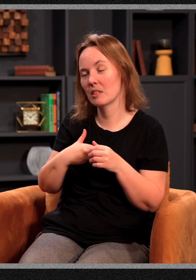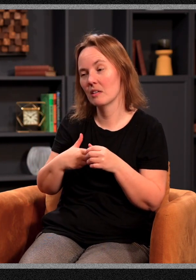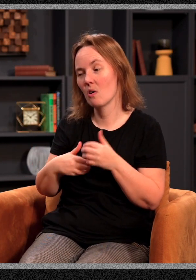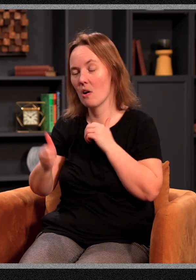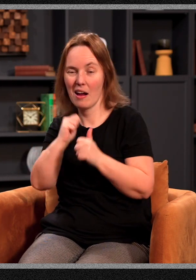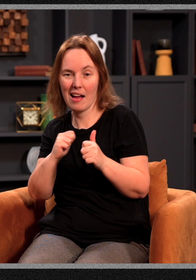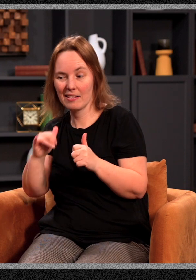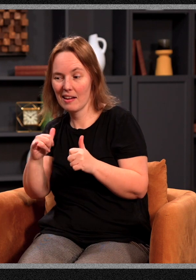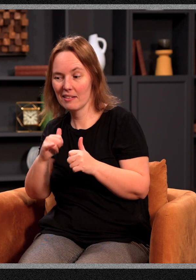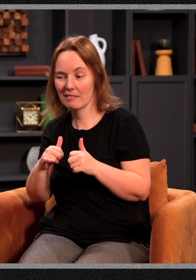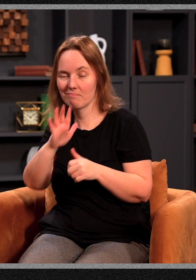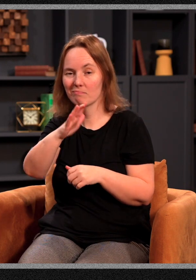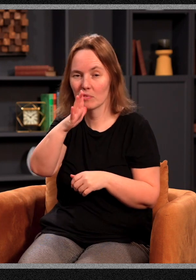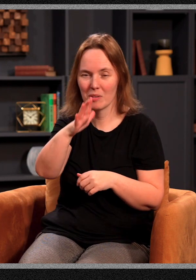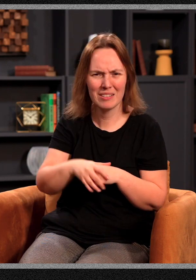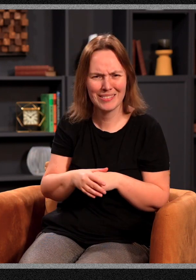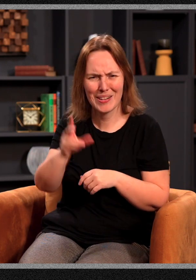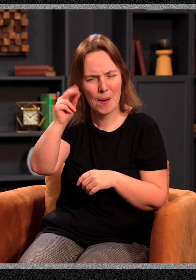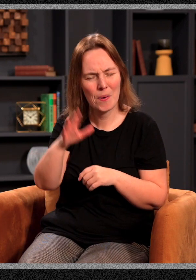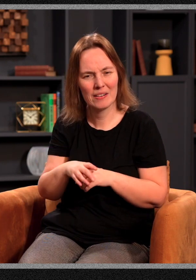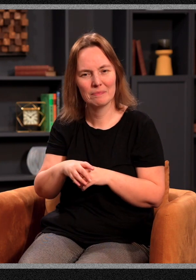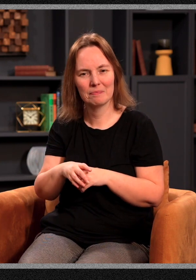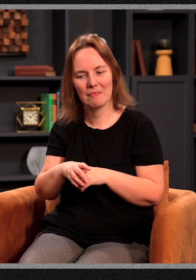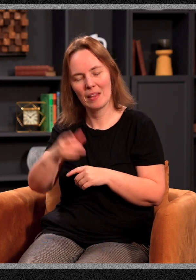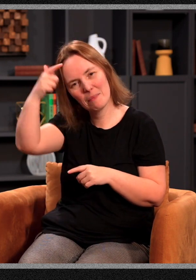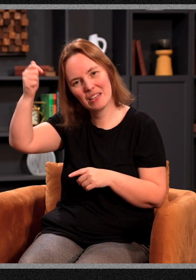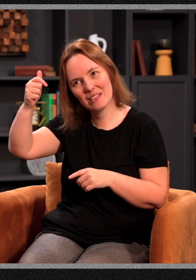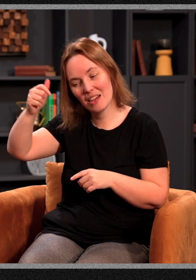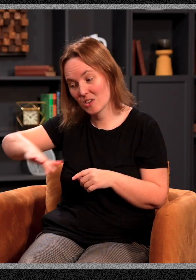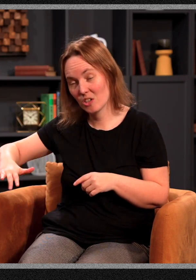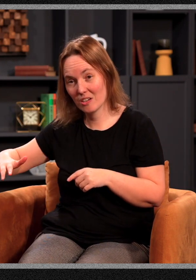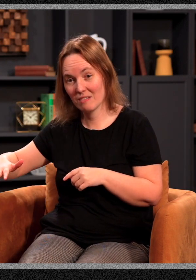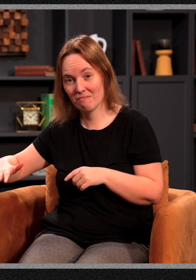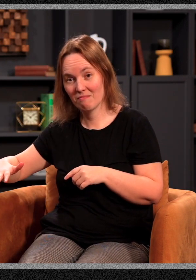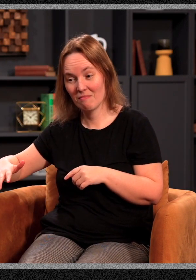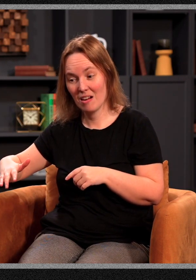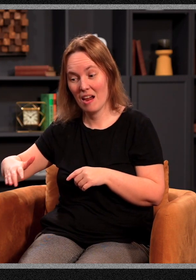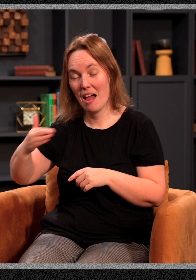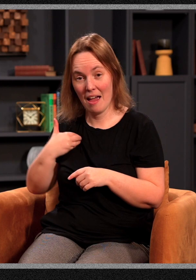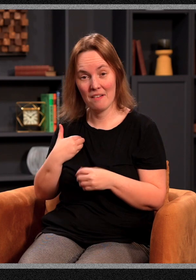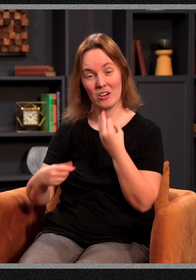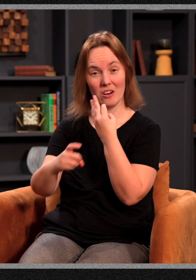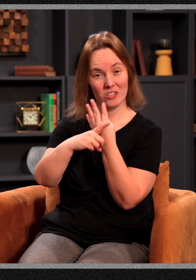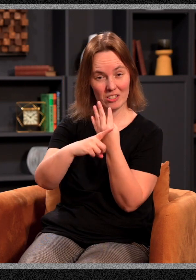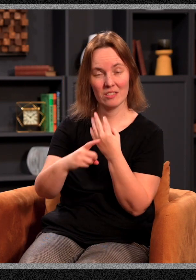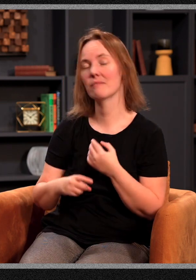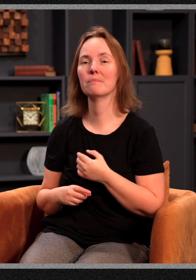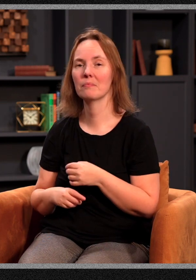mother. Do I have to do that? Do any of us have to do that? No, why? Because our children have our genes. Our